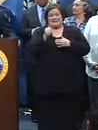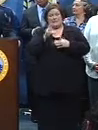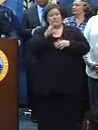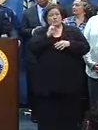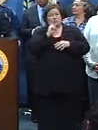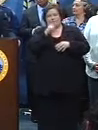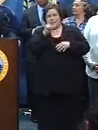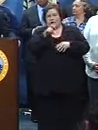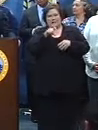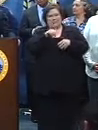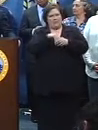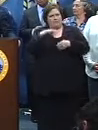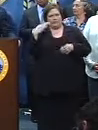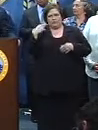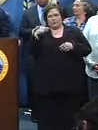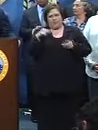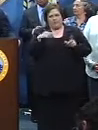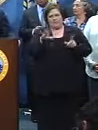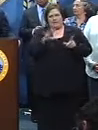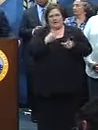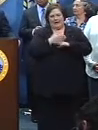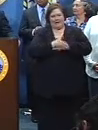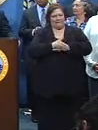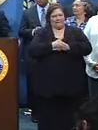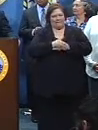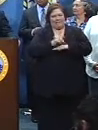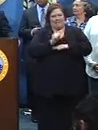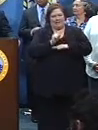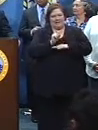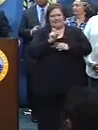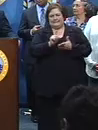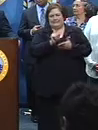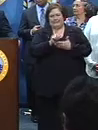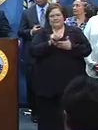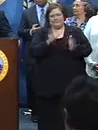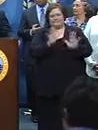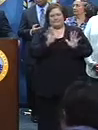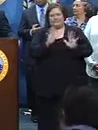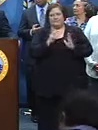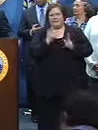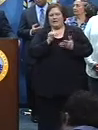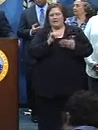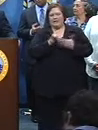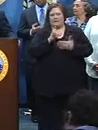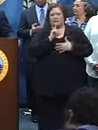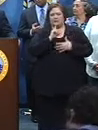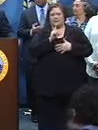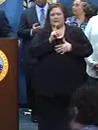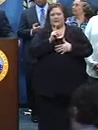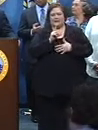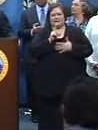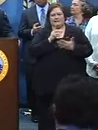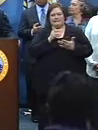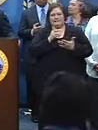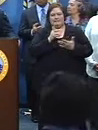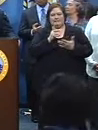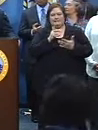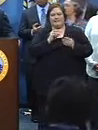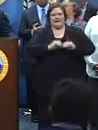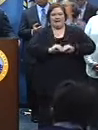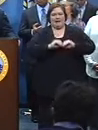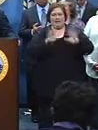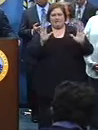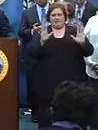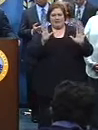-year-olds don't need to be in the French Quarter after hours. I mean, that is so just patently obvious